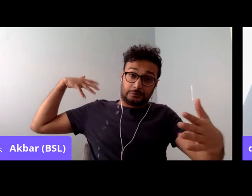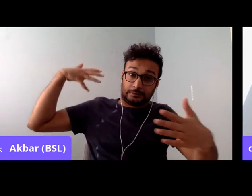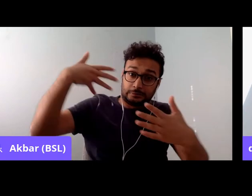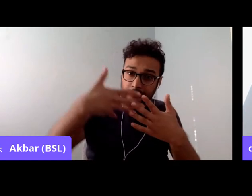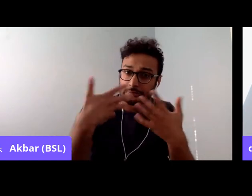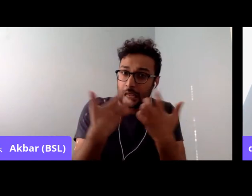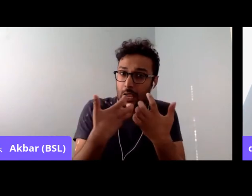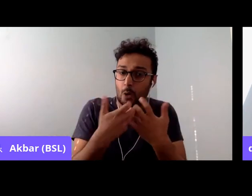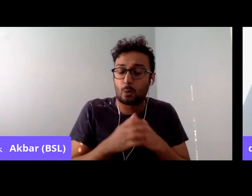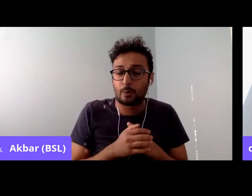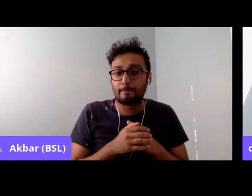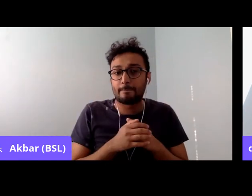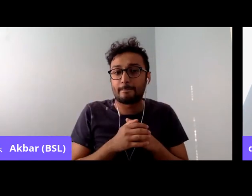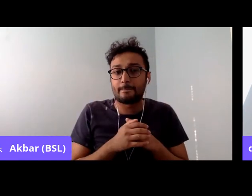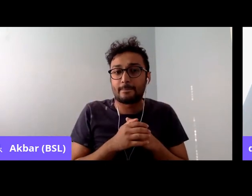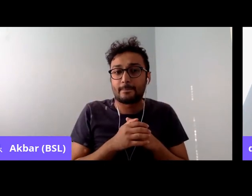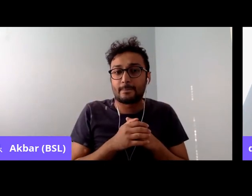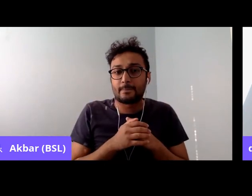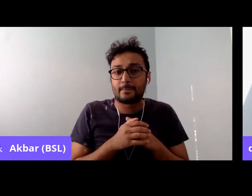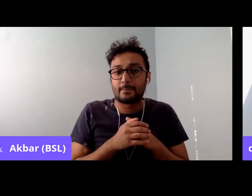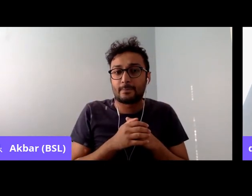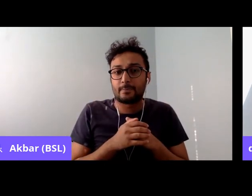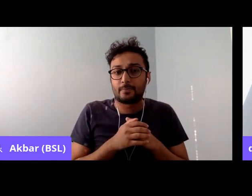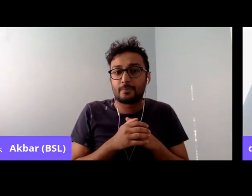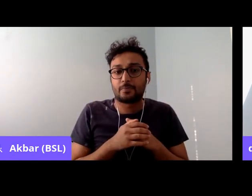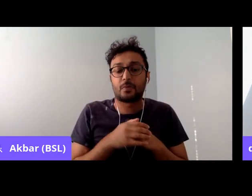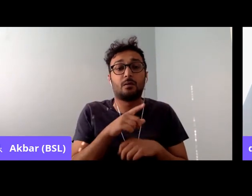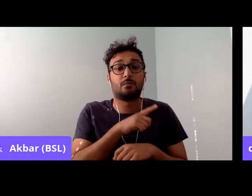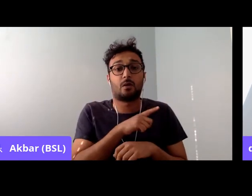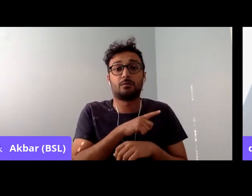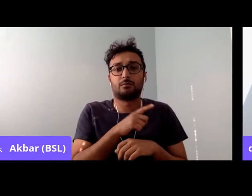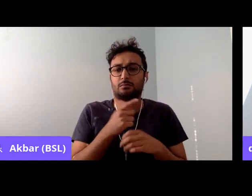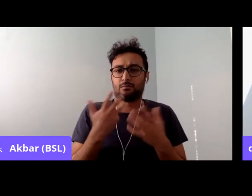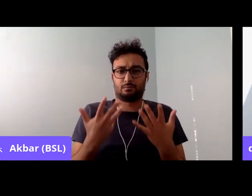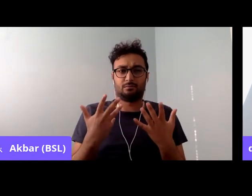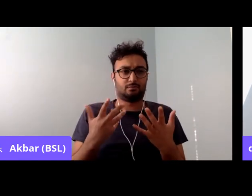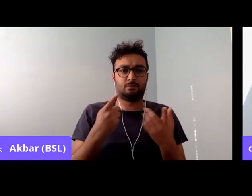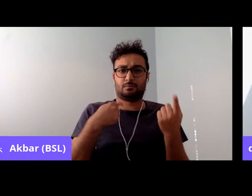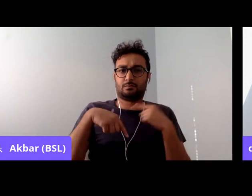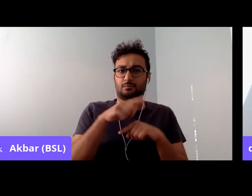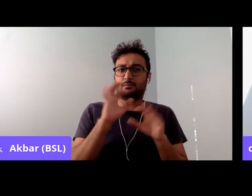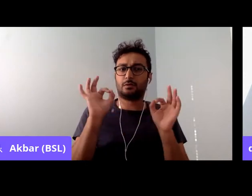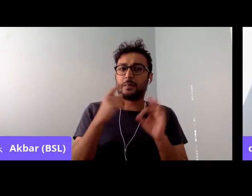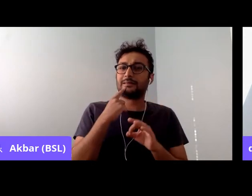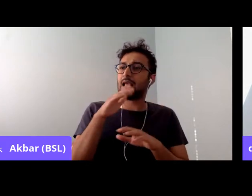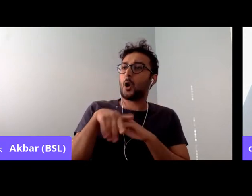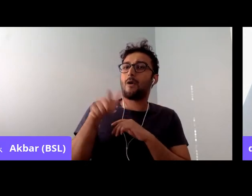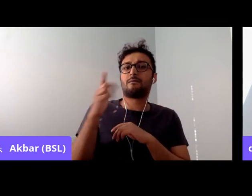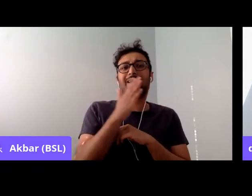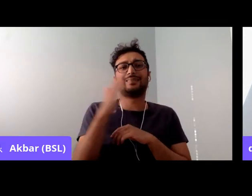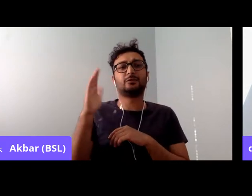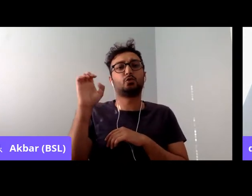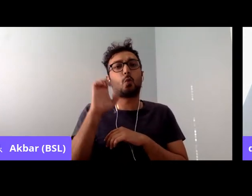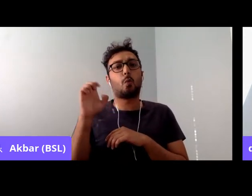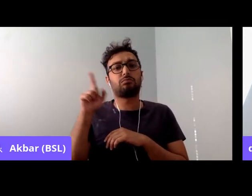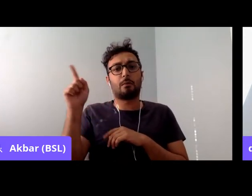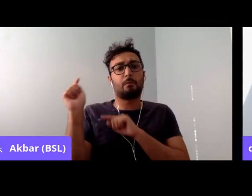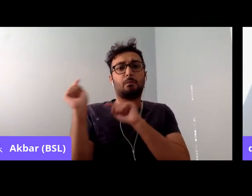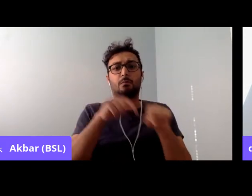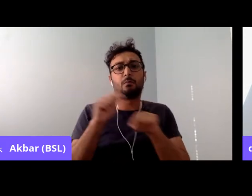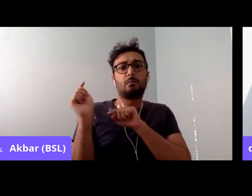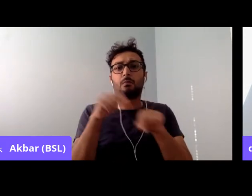that people are saying about Eastern European migrants today that wasn't said